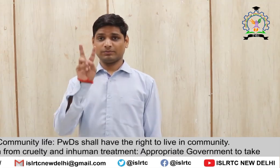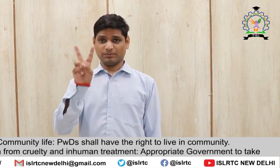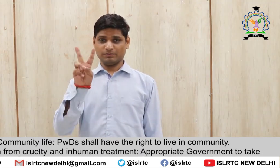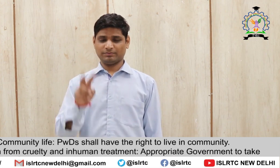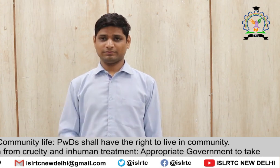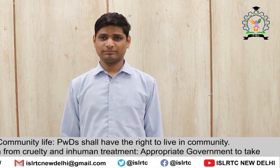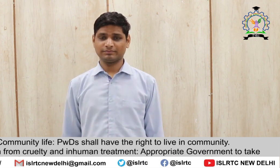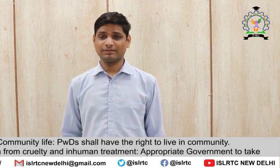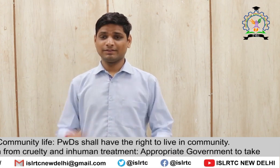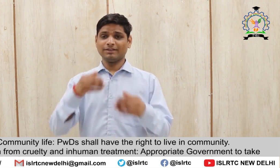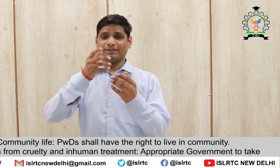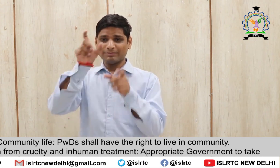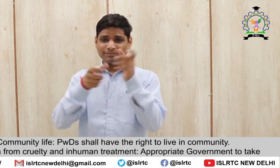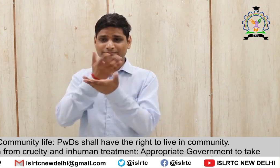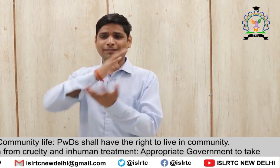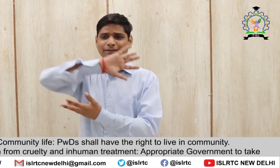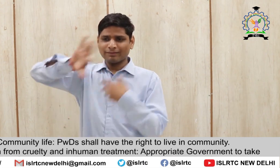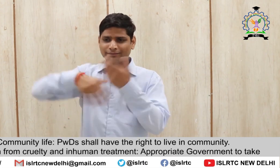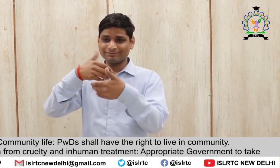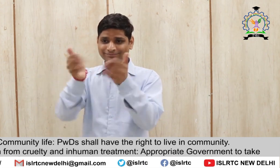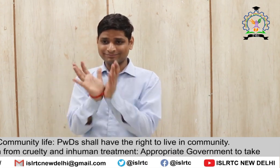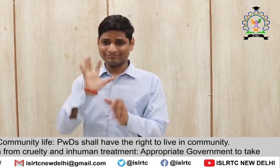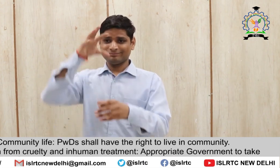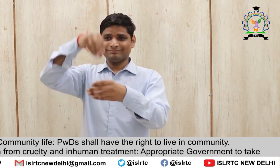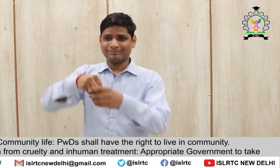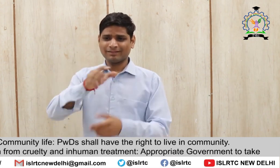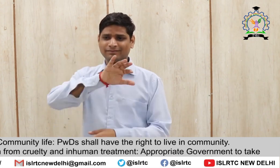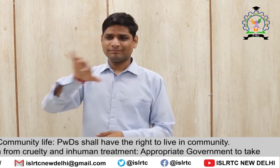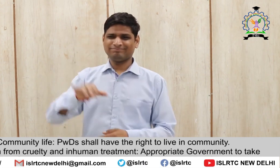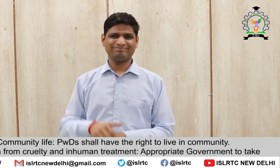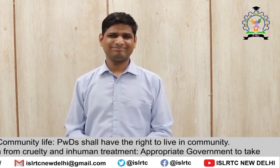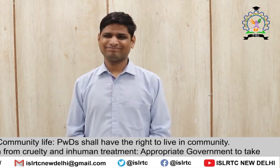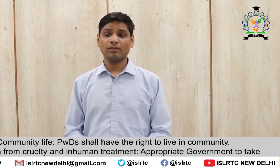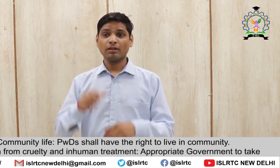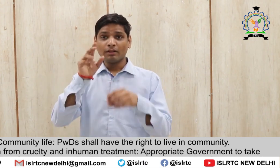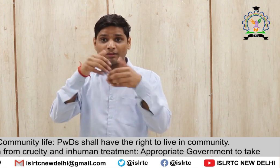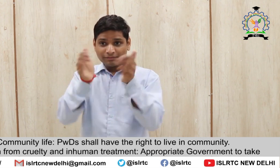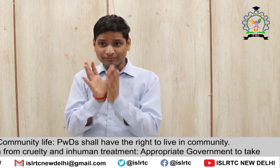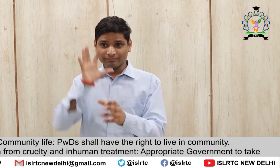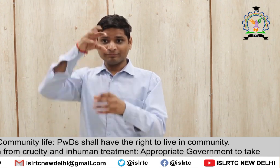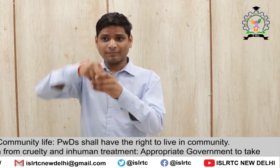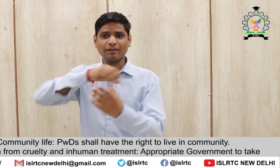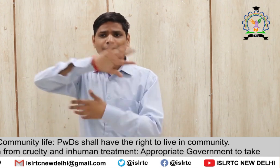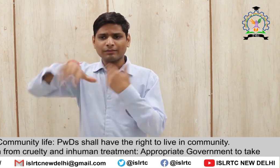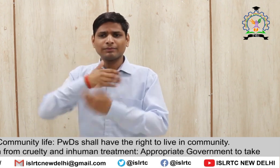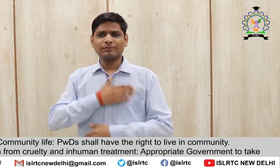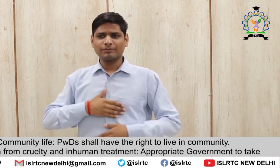2. Community life PWDs shall have the right to live in community